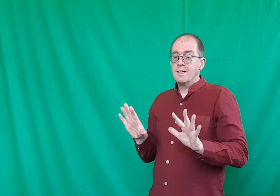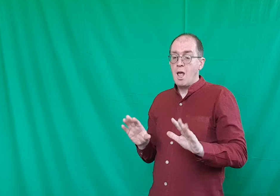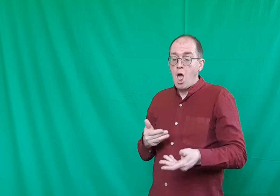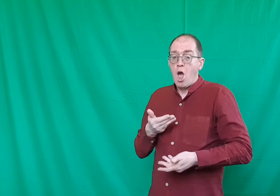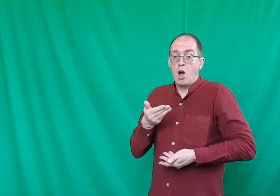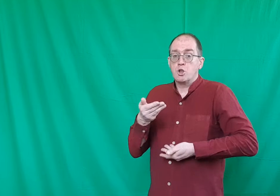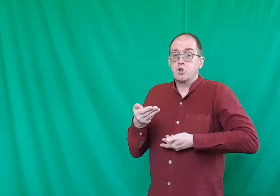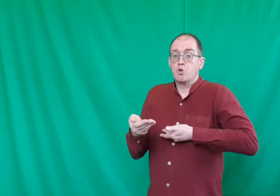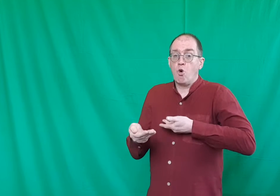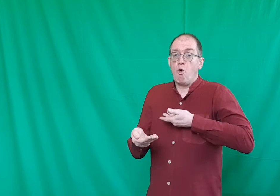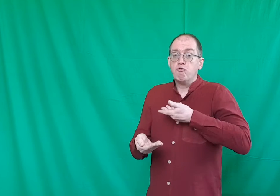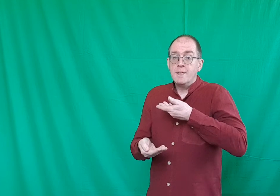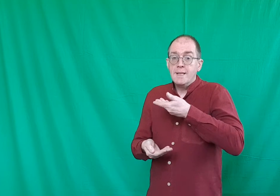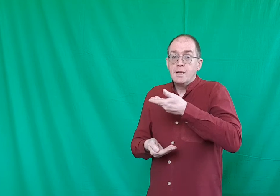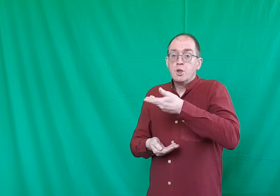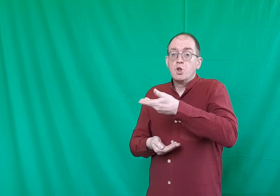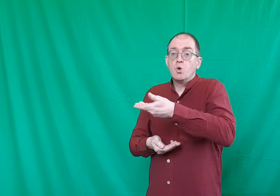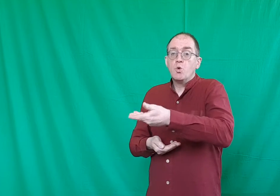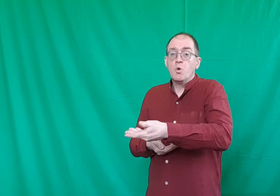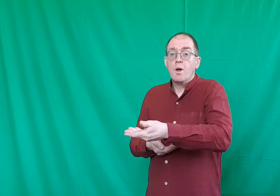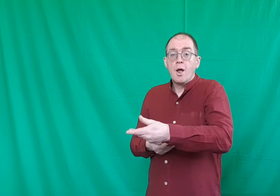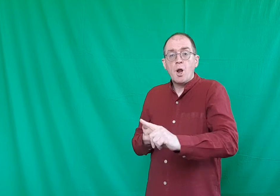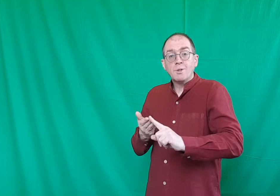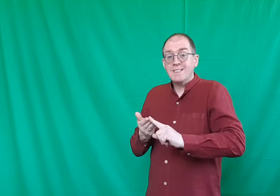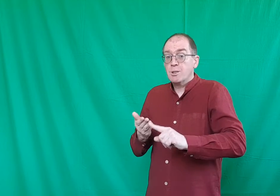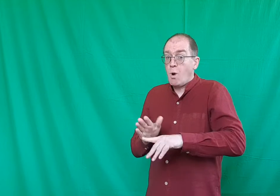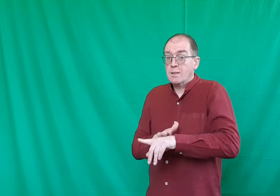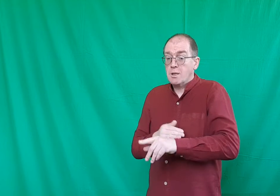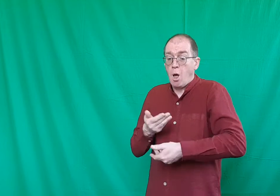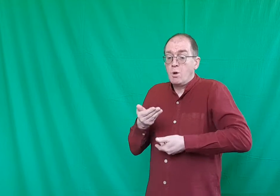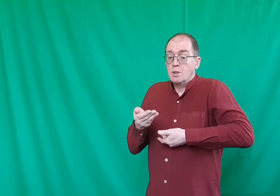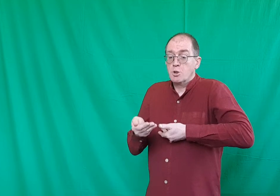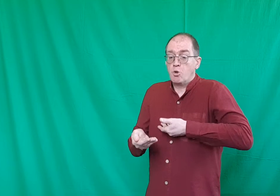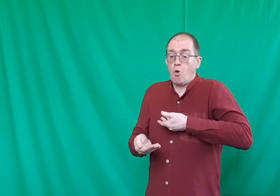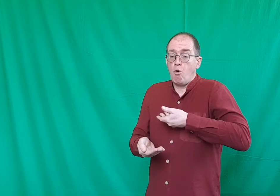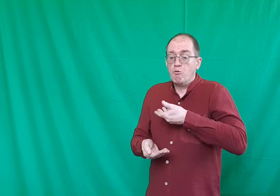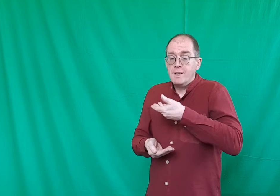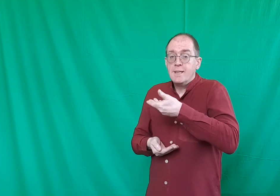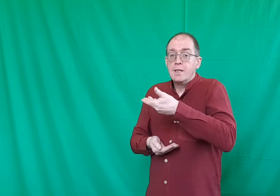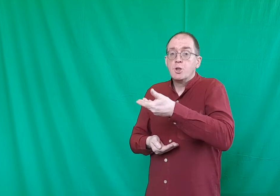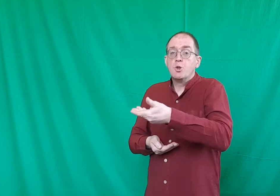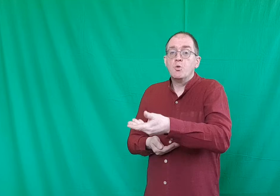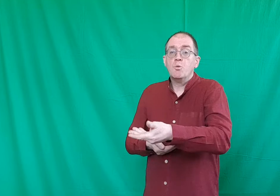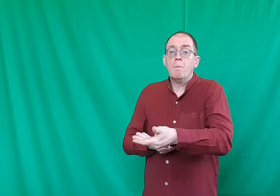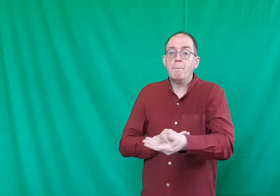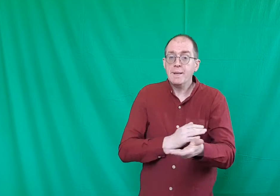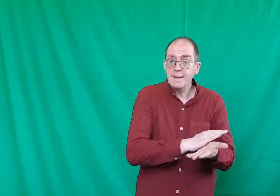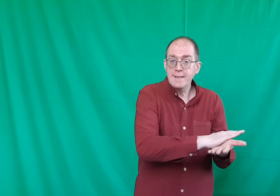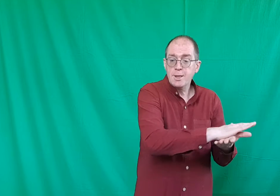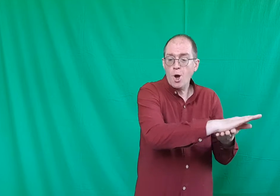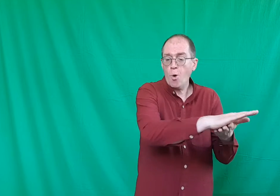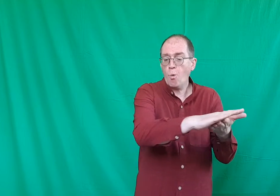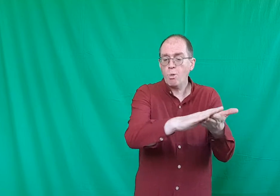A story to... No, it's quite slow. A story to be told.